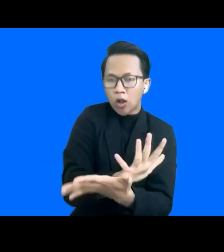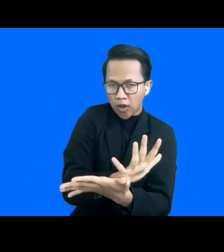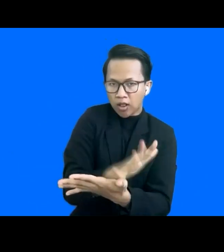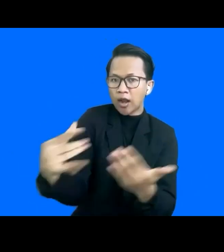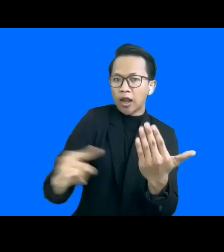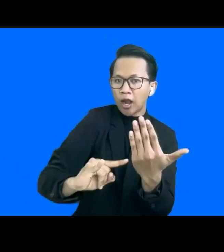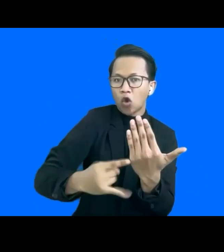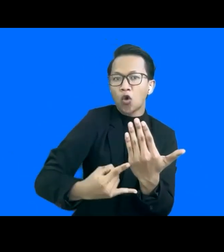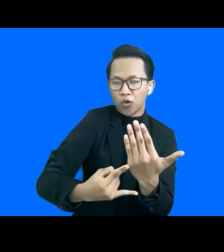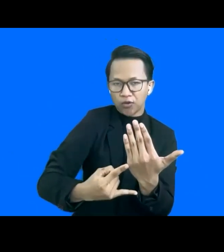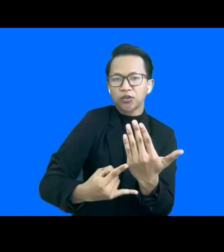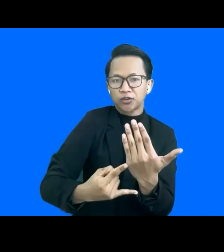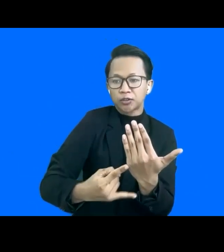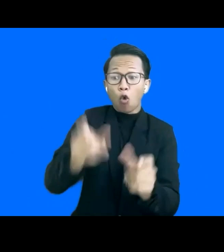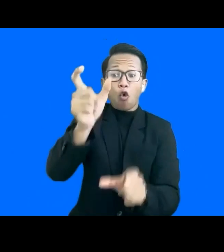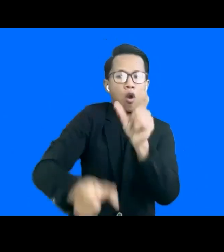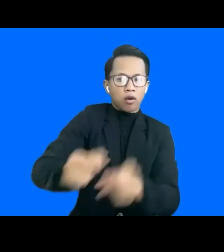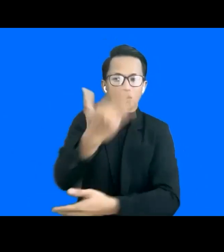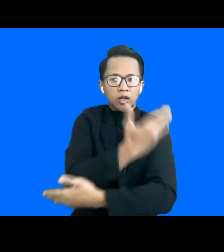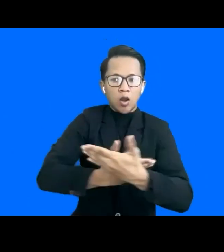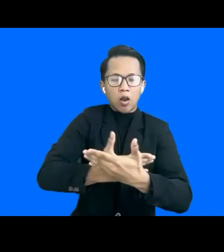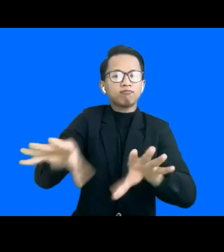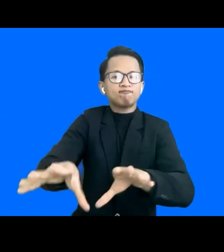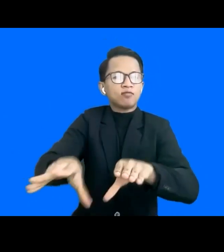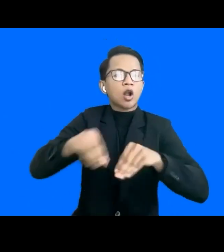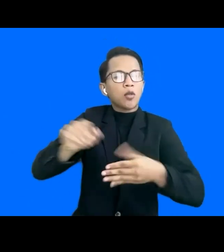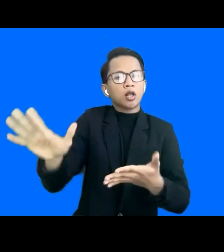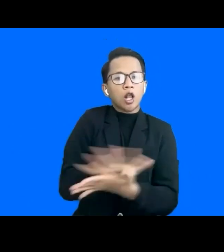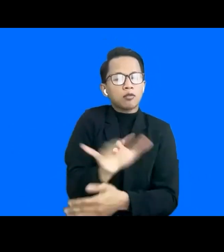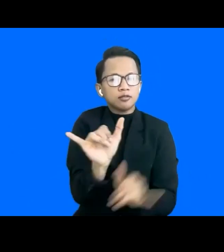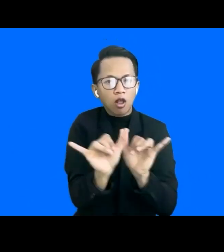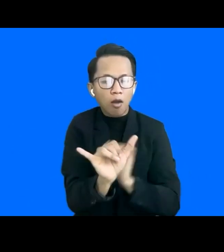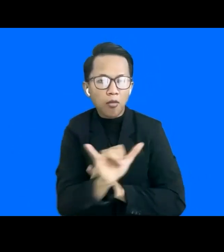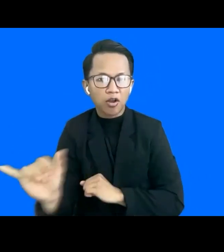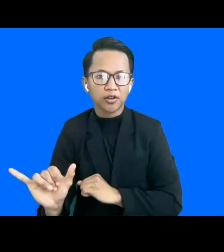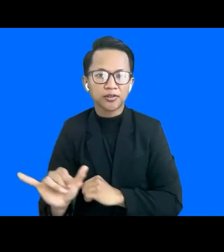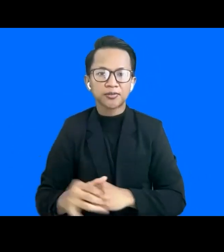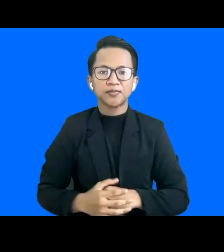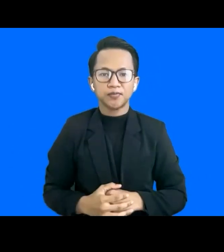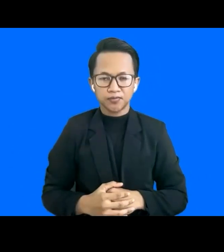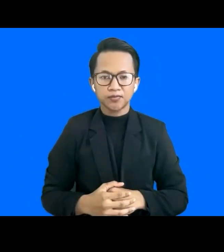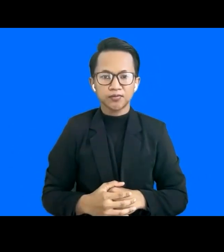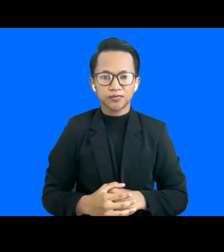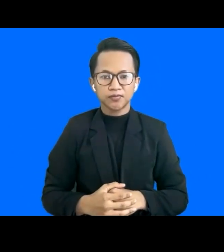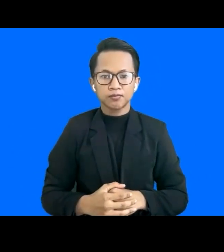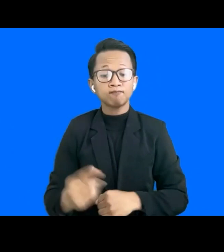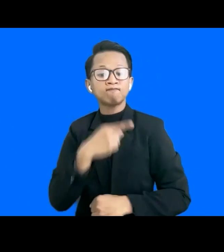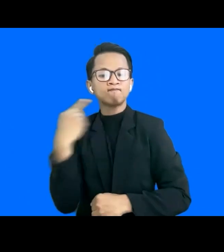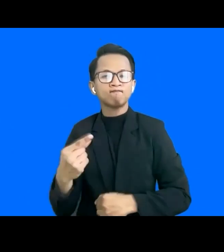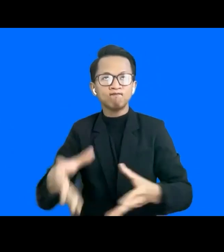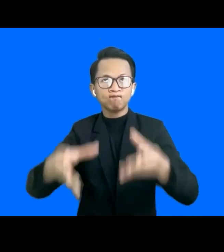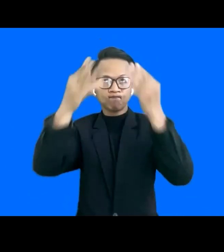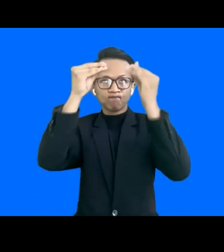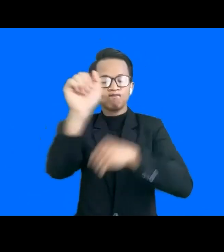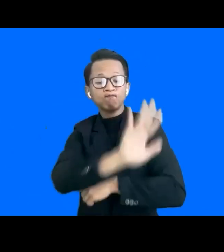improving the lives of people with disabilities. I'd also encourage a need for a holistic understanding of how COVID